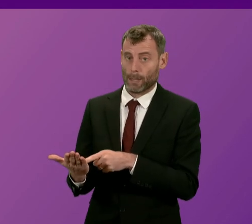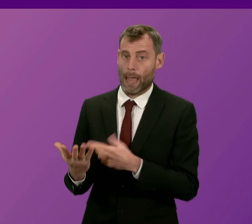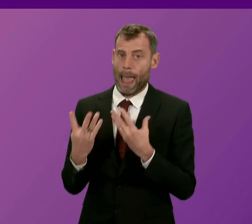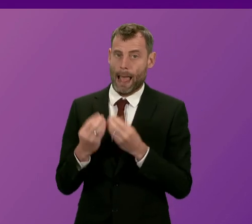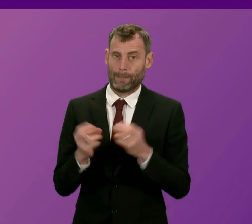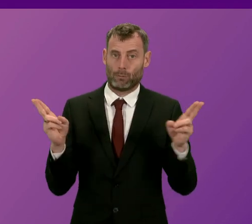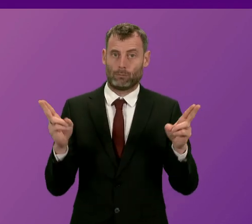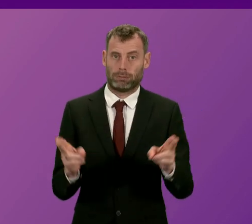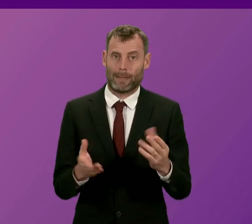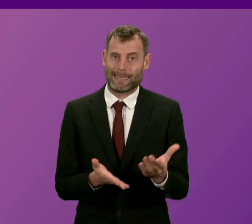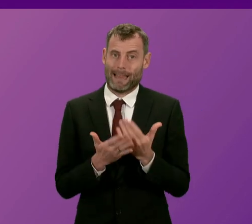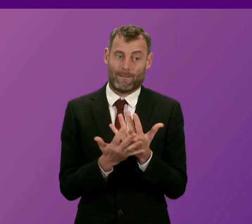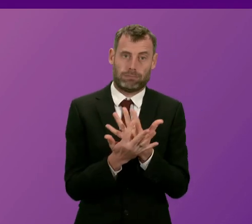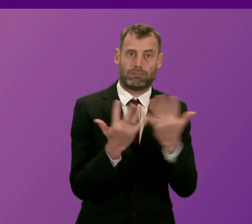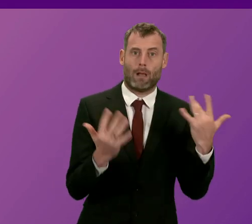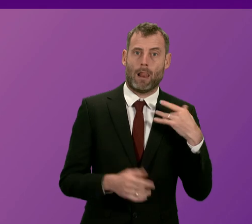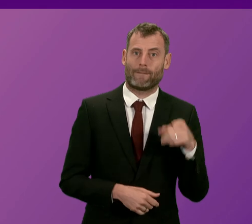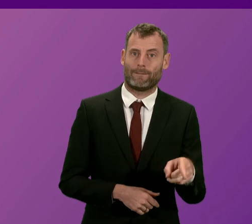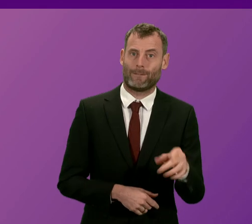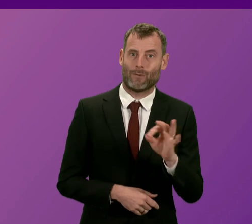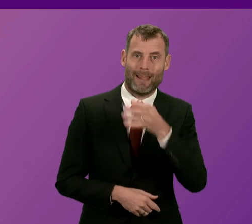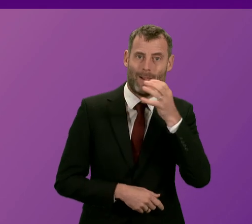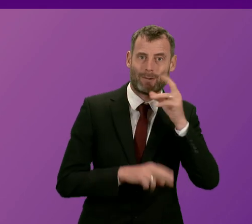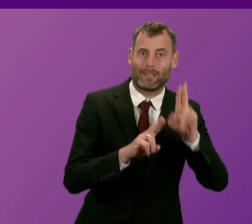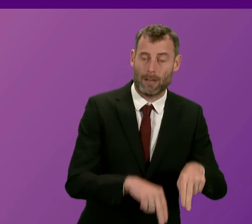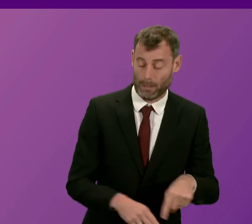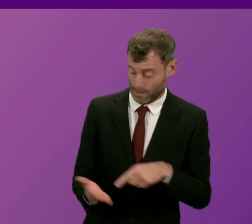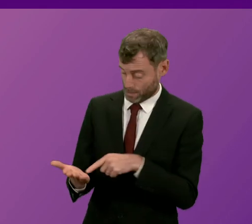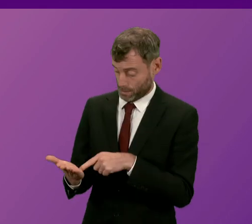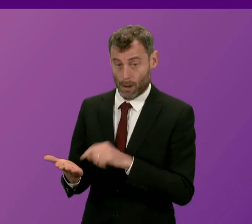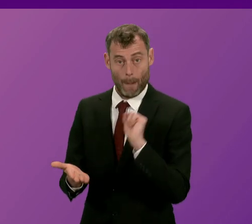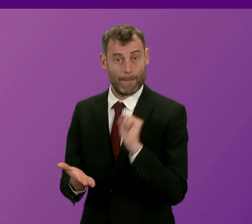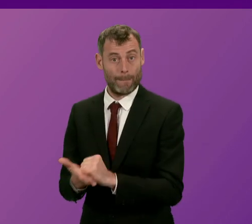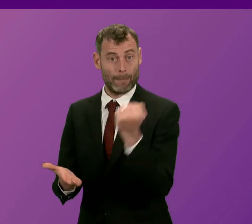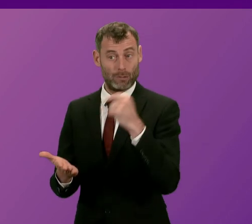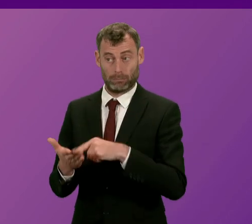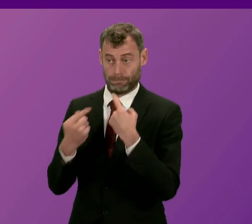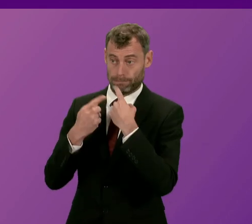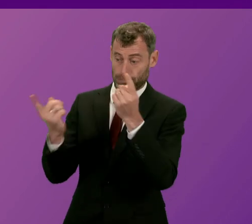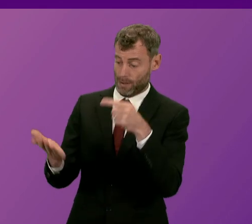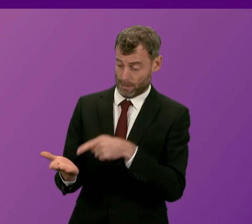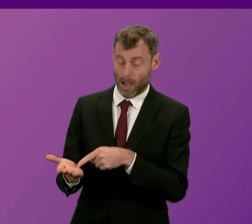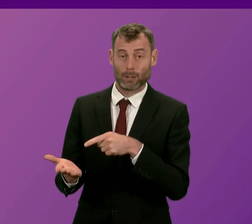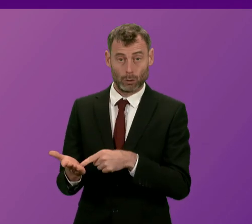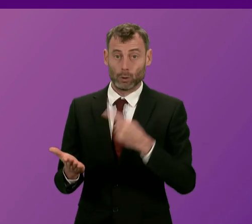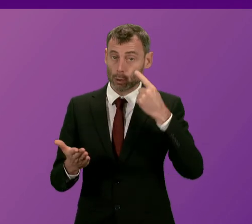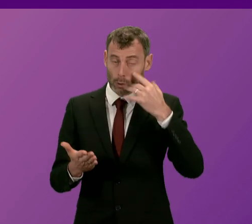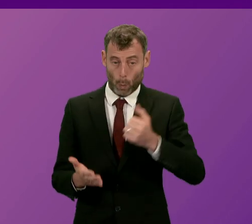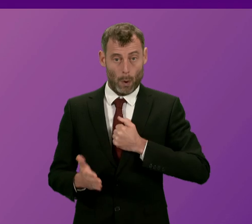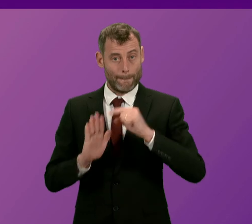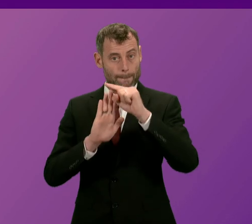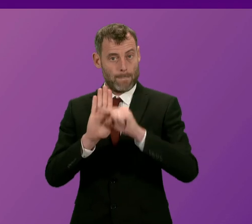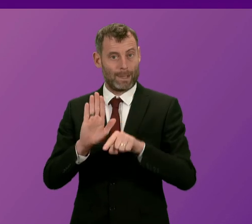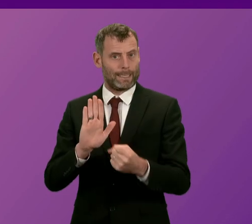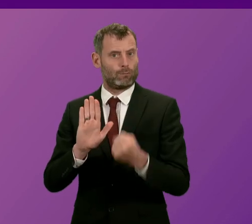minimum unit pricing. Now that's something that I think we should all welcome as the effectiveness of policy but it's not the